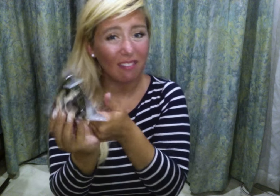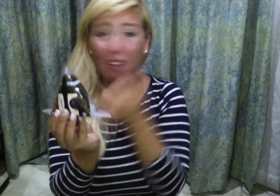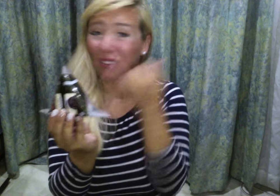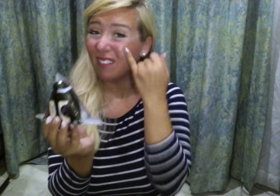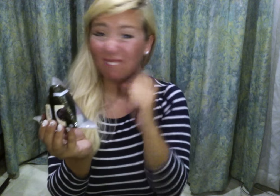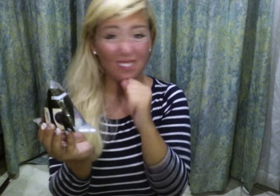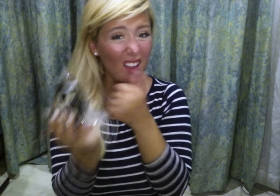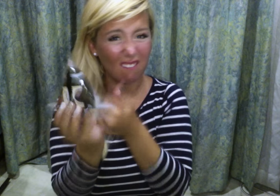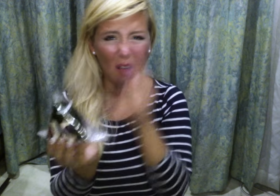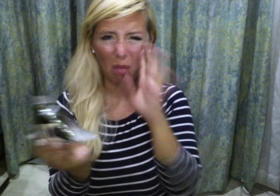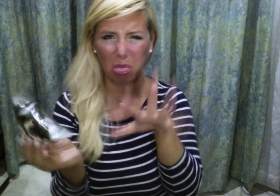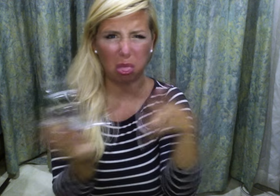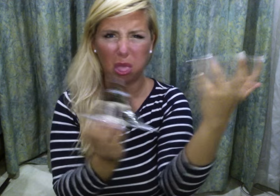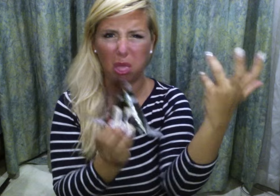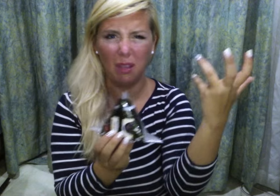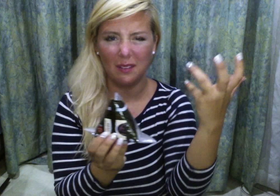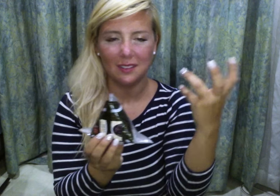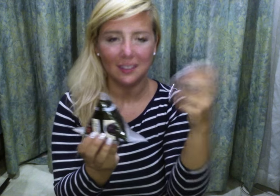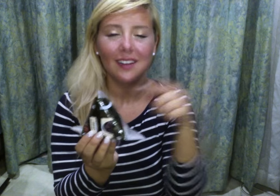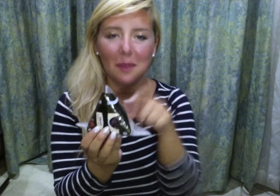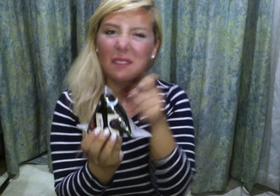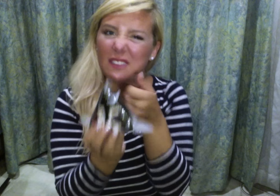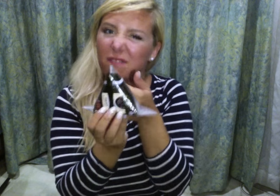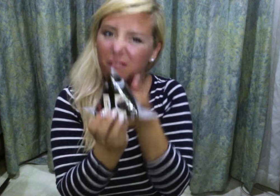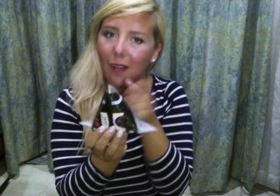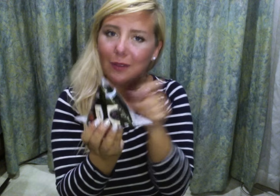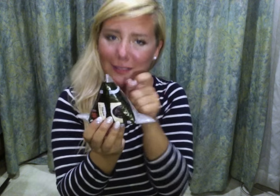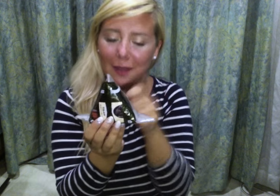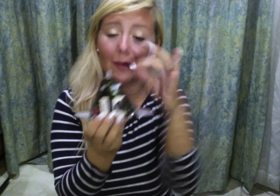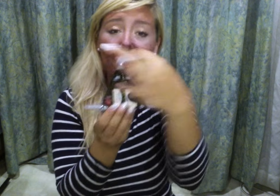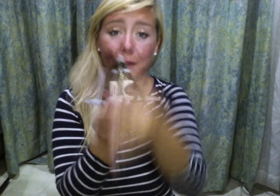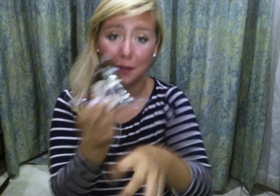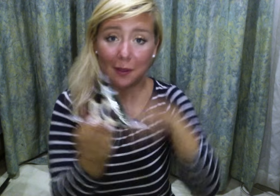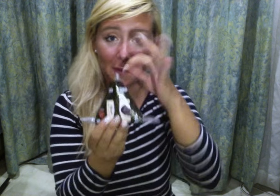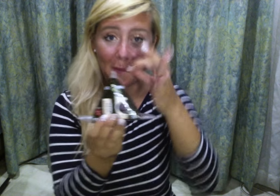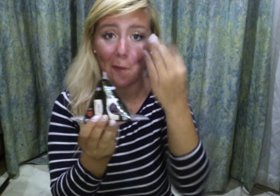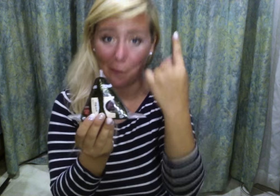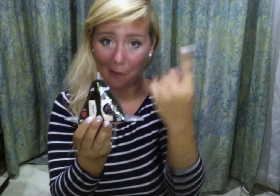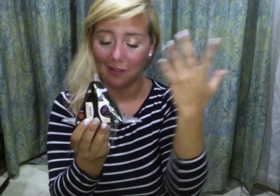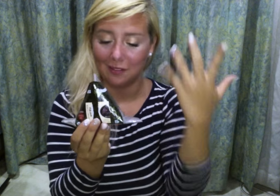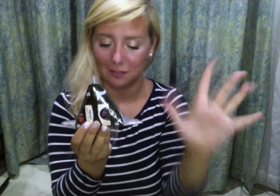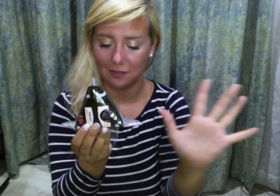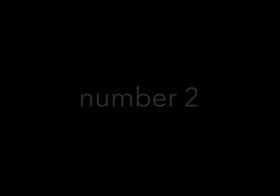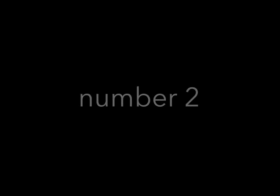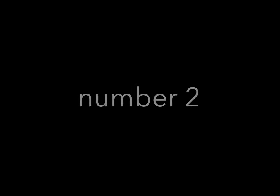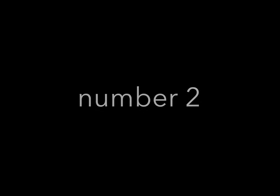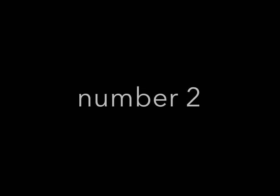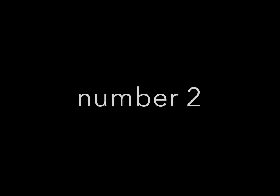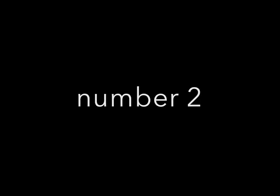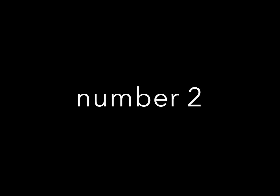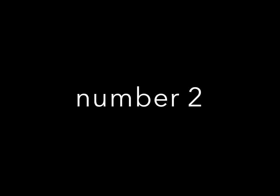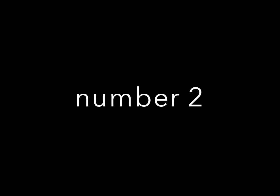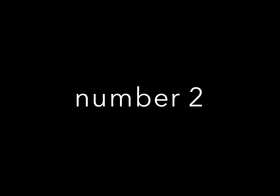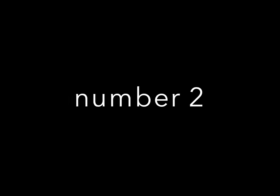And you have to follow the order because if you don't, it'll get all messed up. You have to follow it specifically. So we've done step number one.